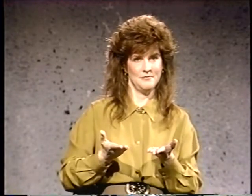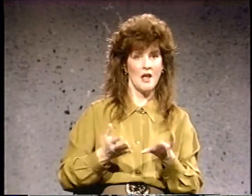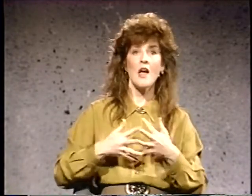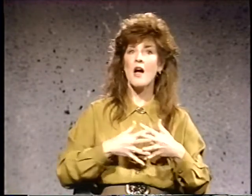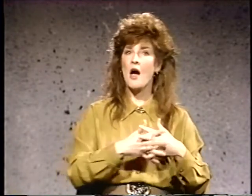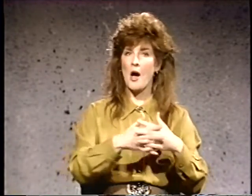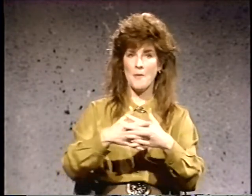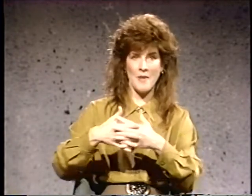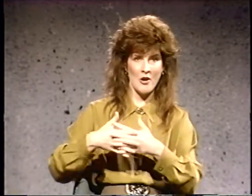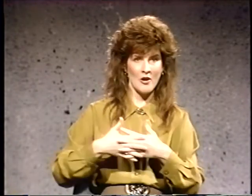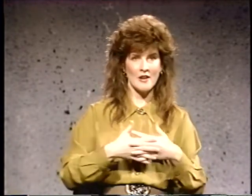America.